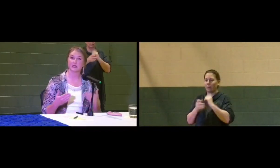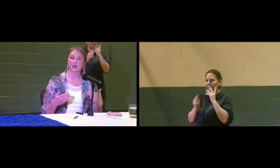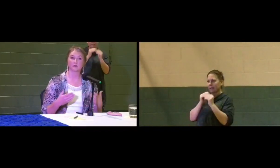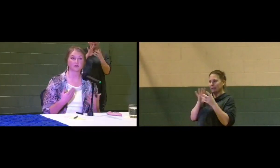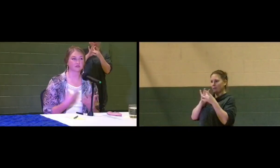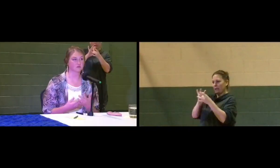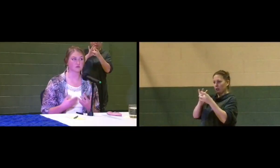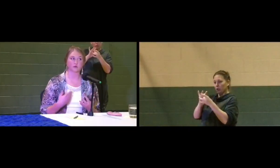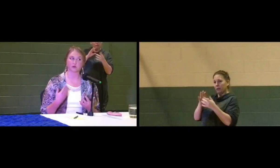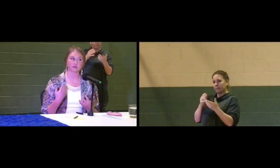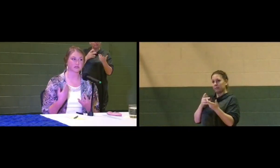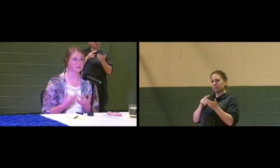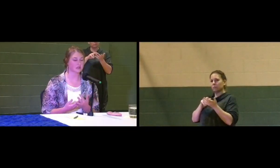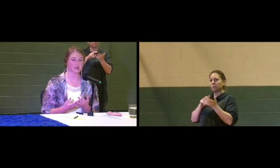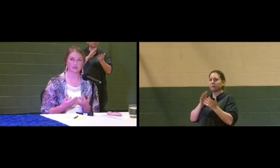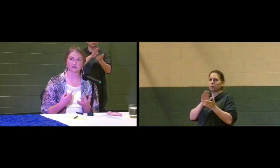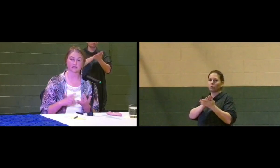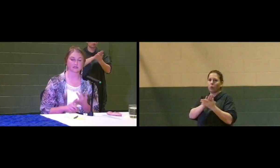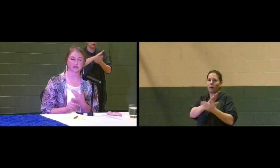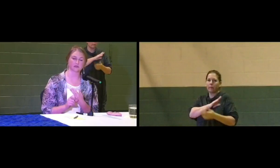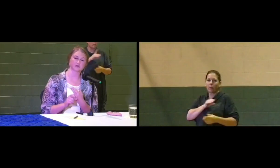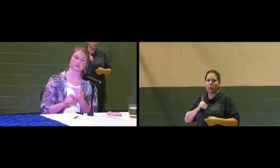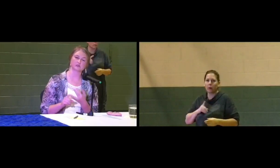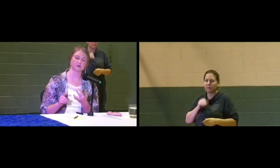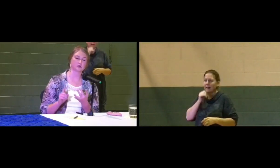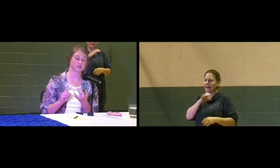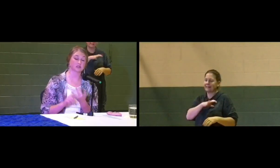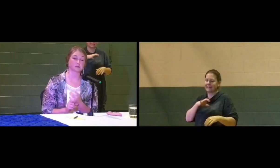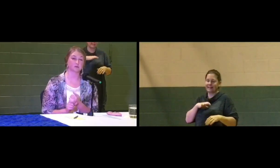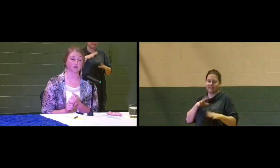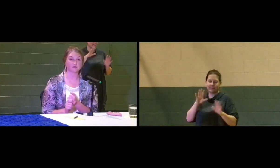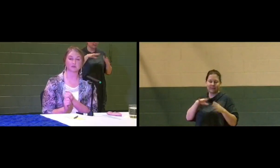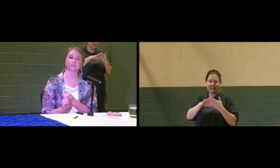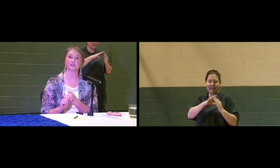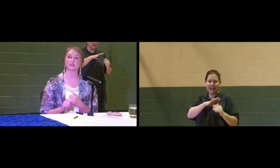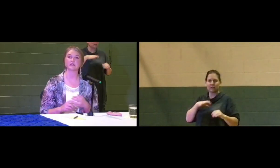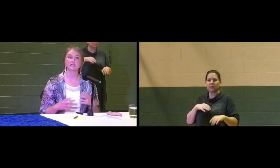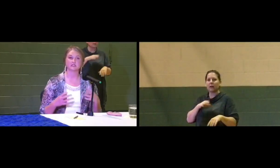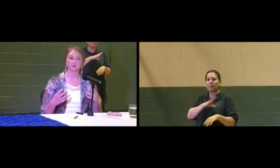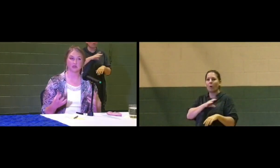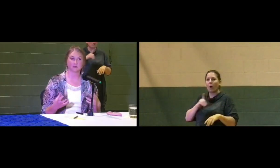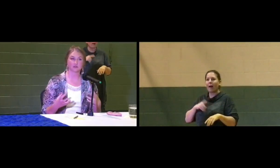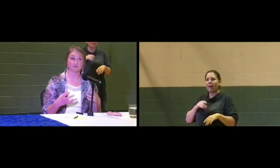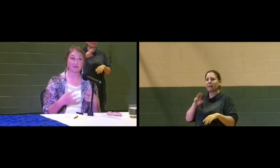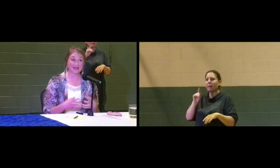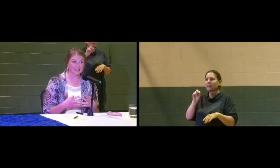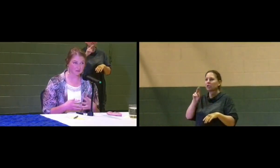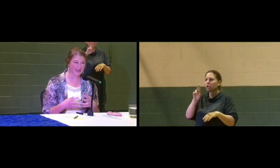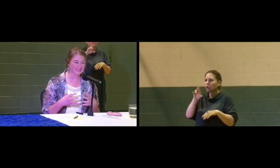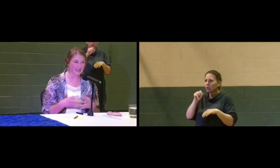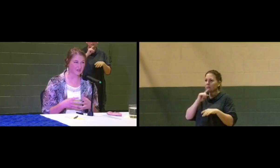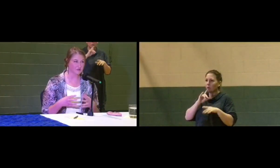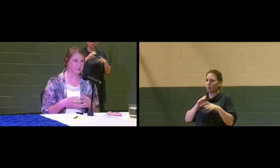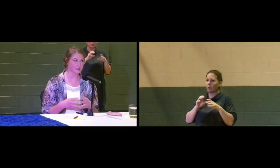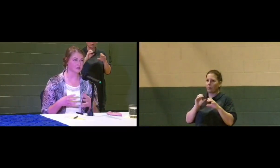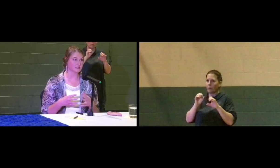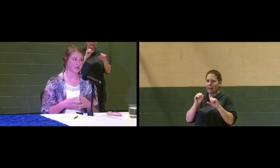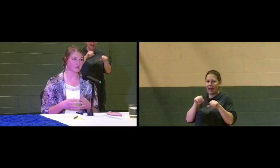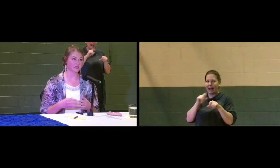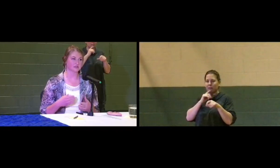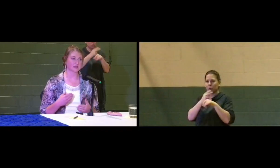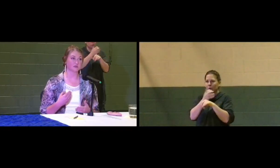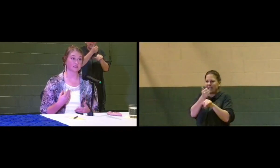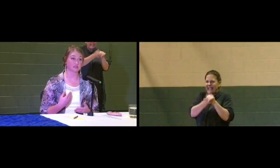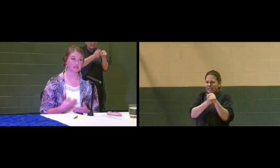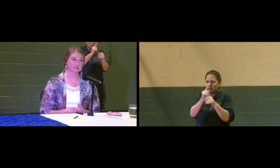with the school board, with this, not city council, excuse me, with the board of commissioners, to be able to maximize every single